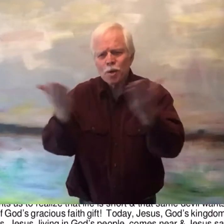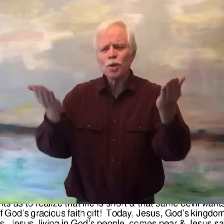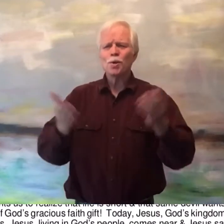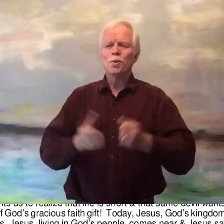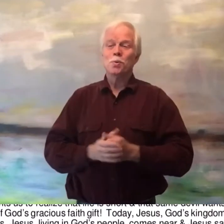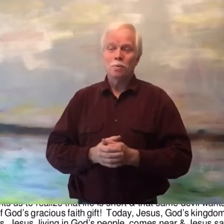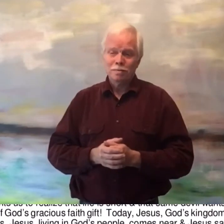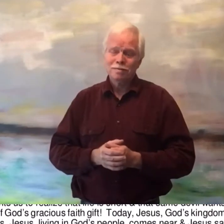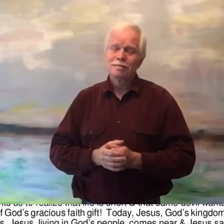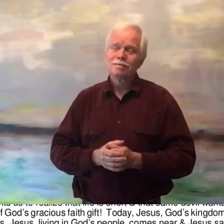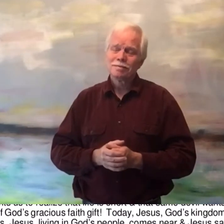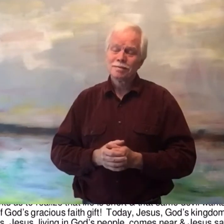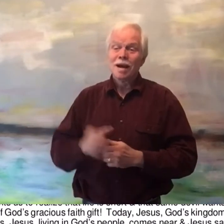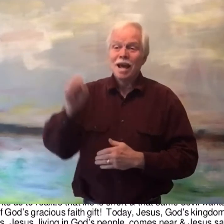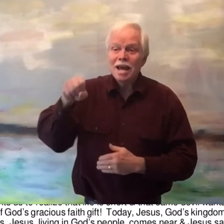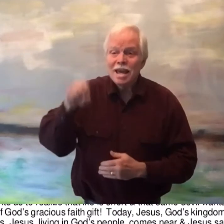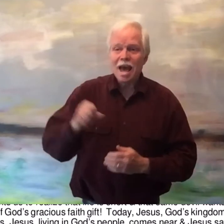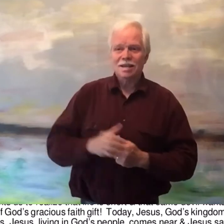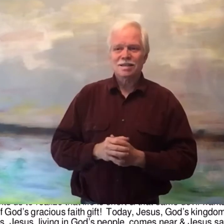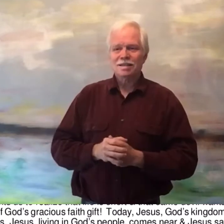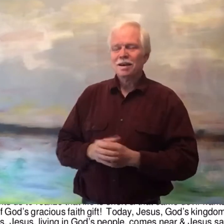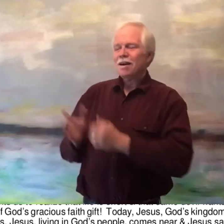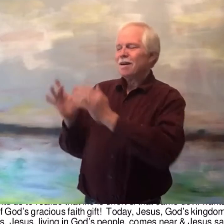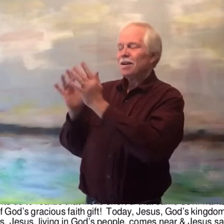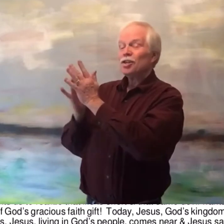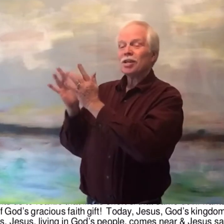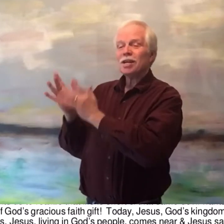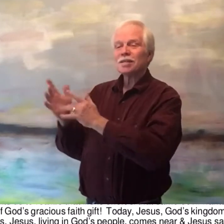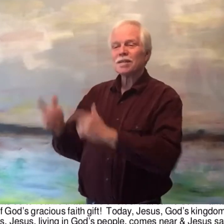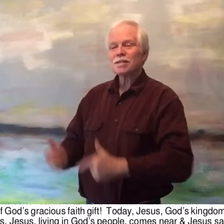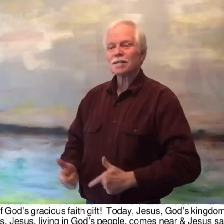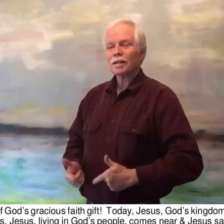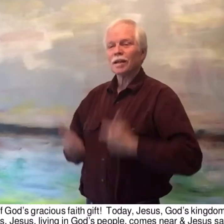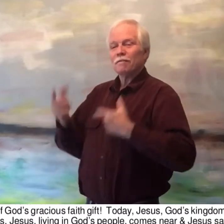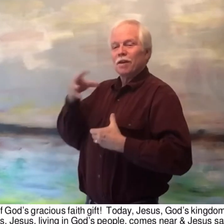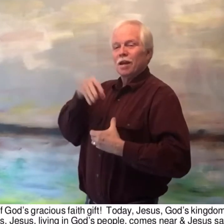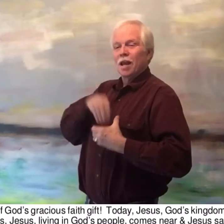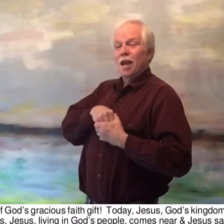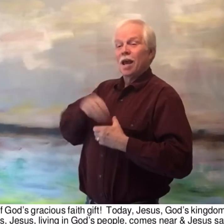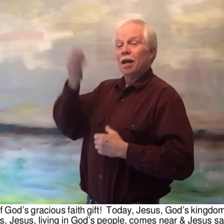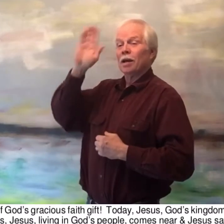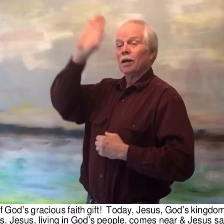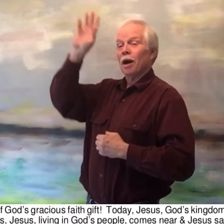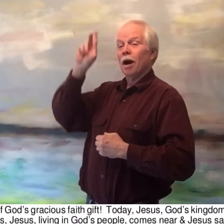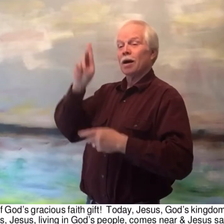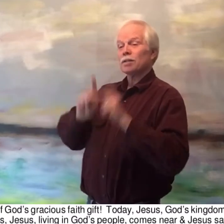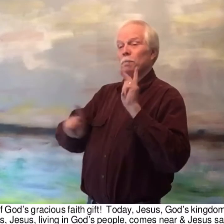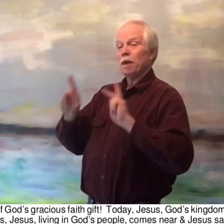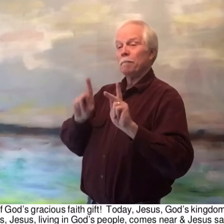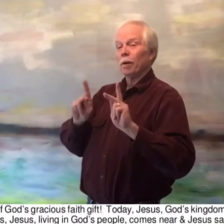you. Yes, Jesus, living in God's people,